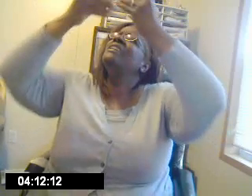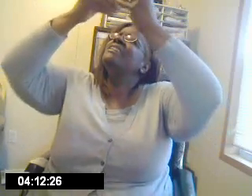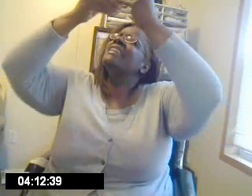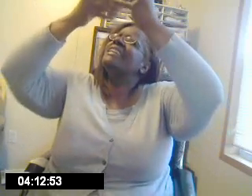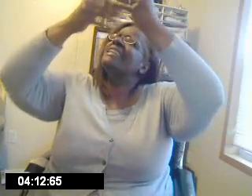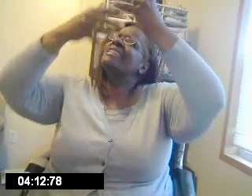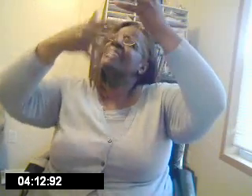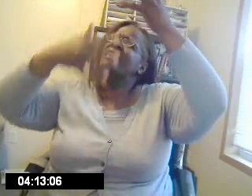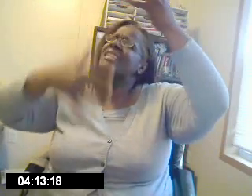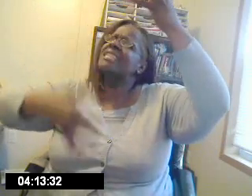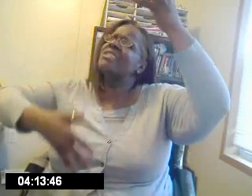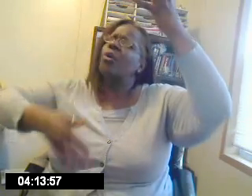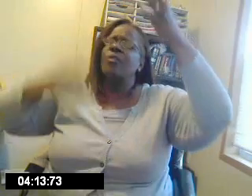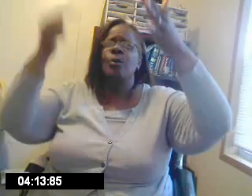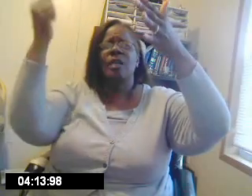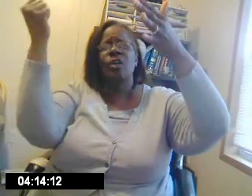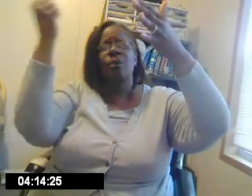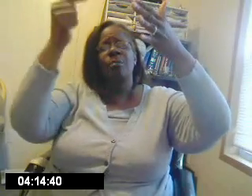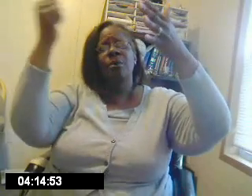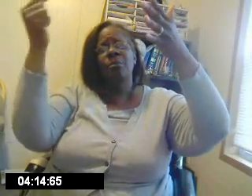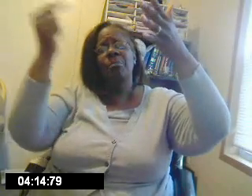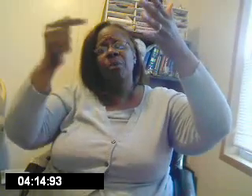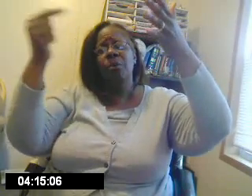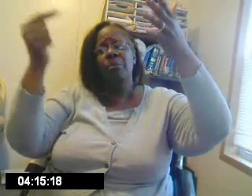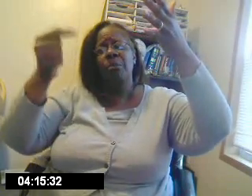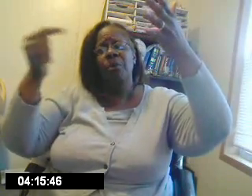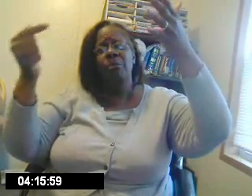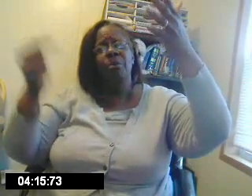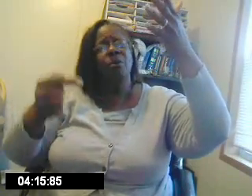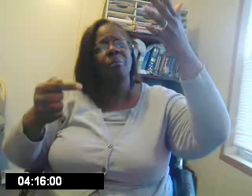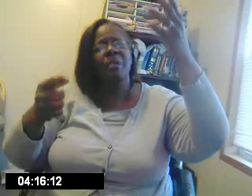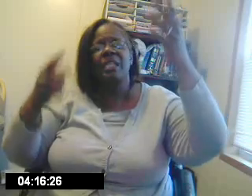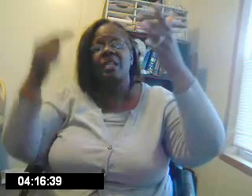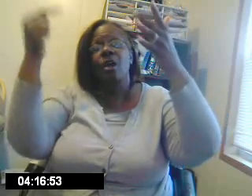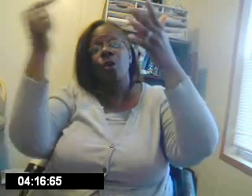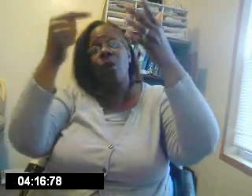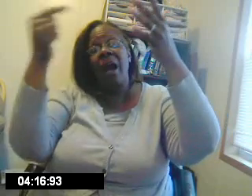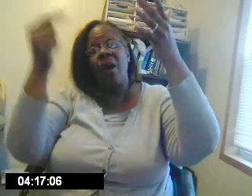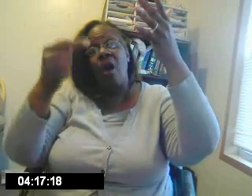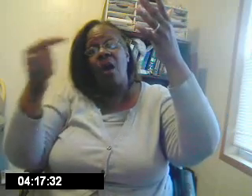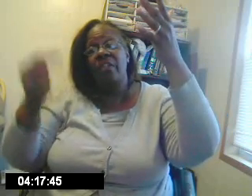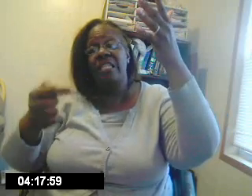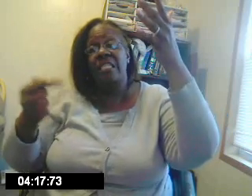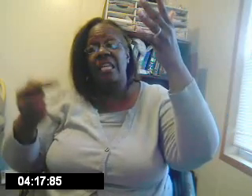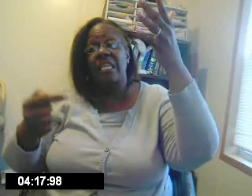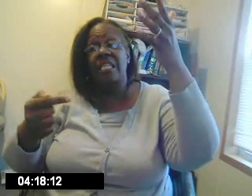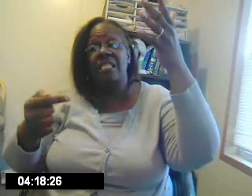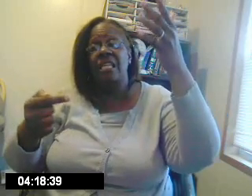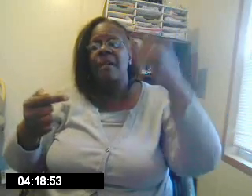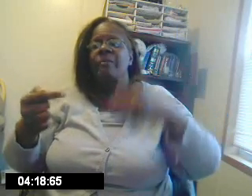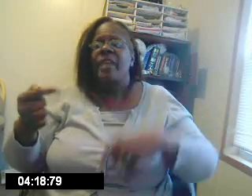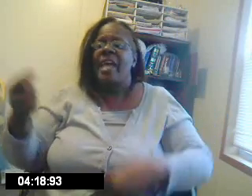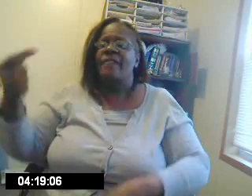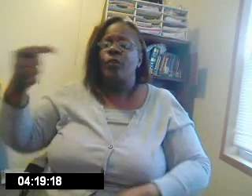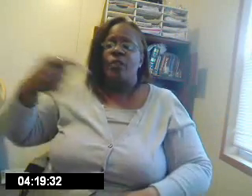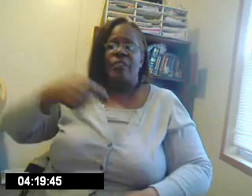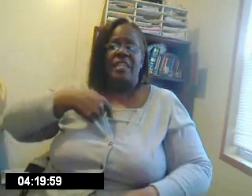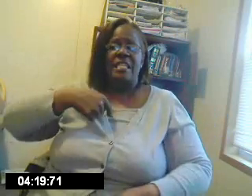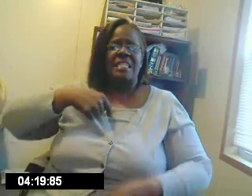for this